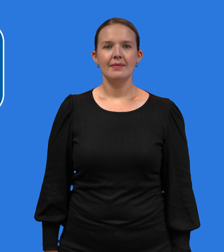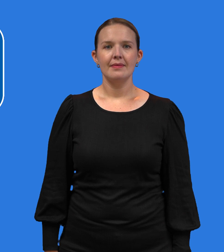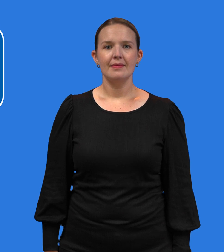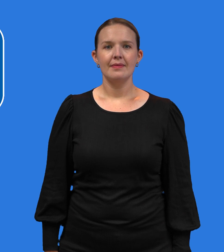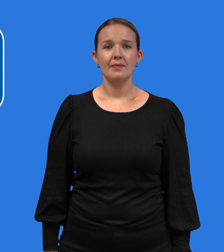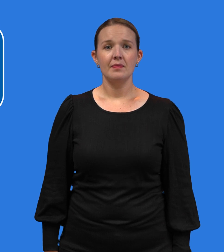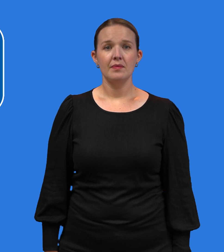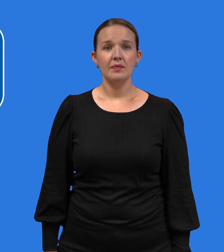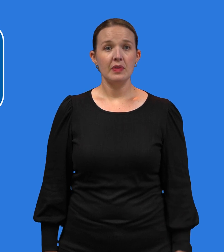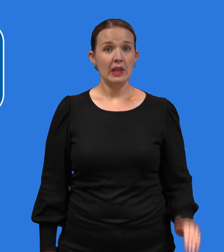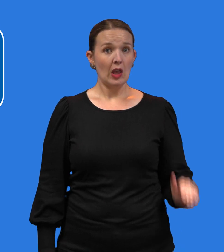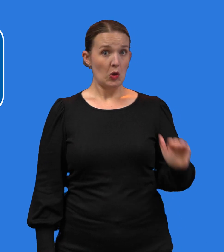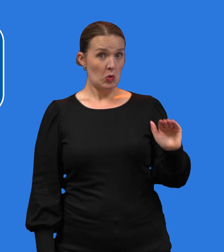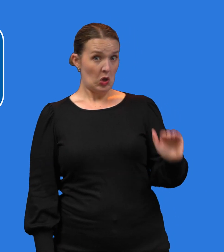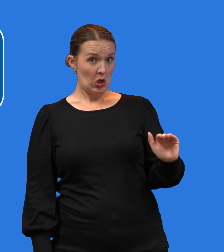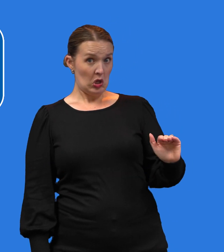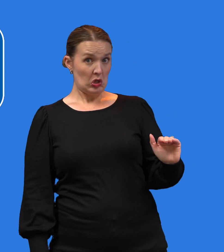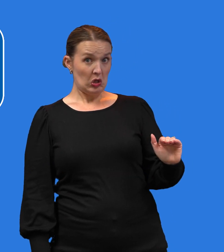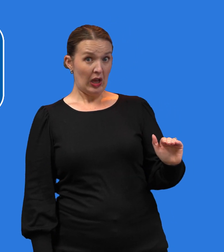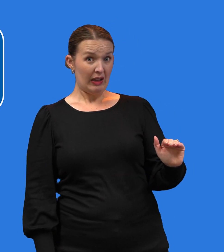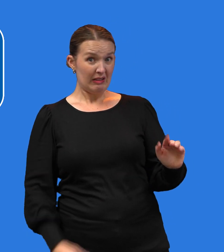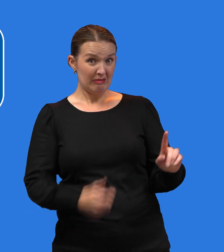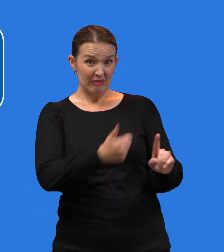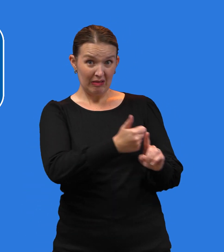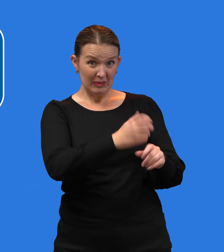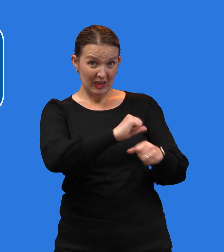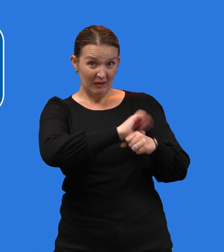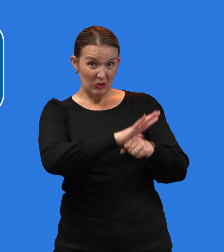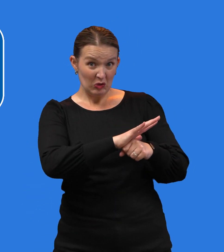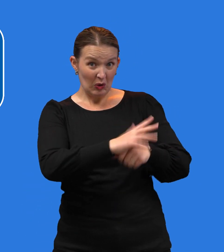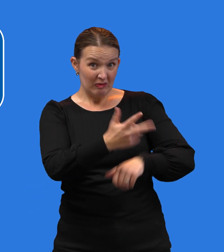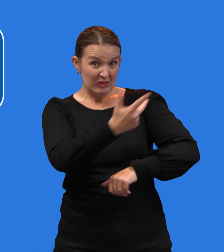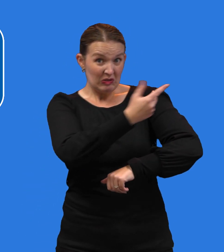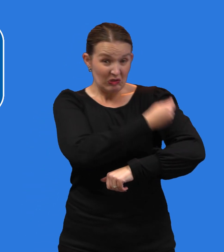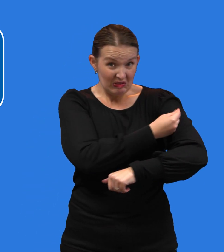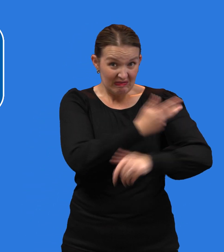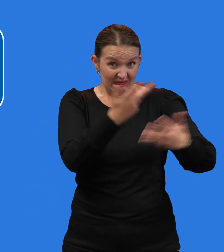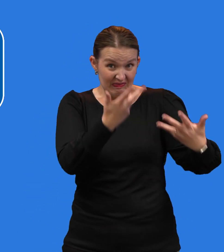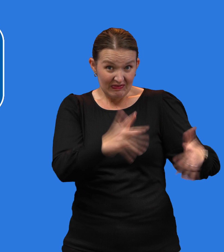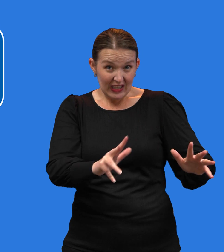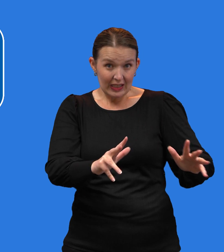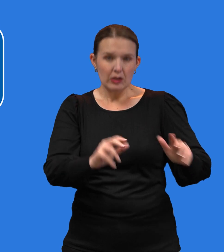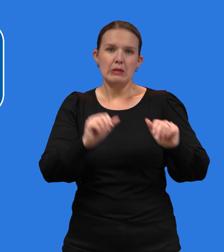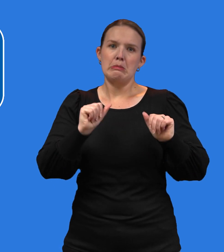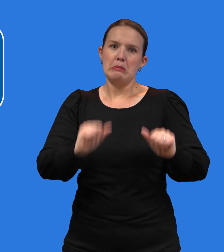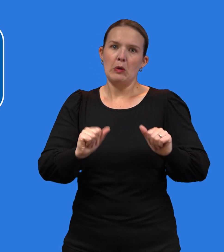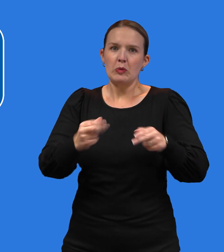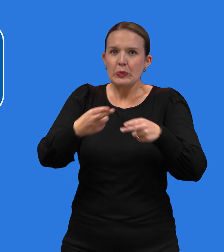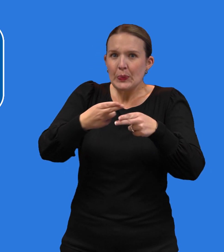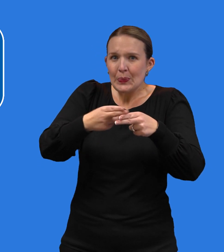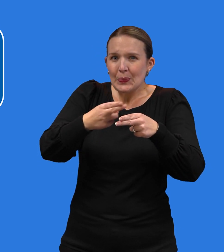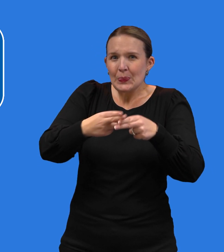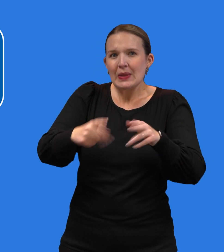Your child may have mild, temporary side effects after COVID-19 vaccination.